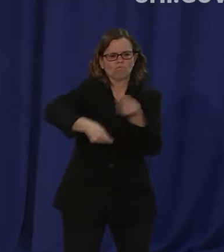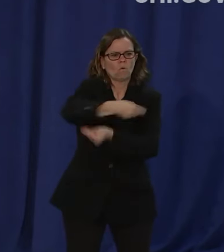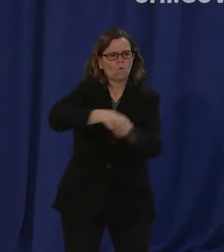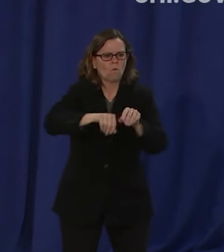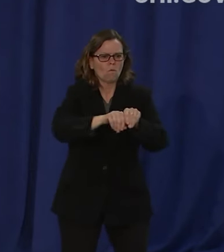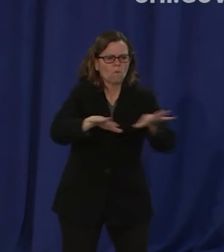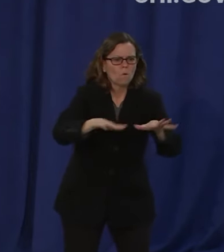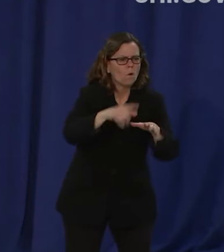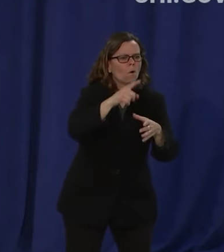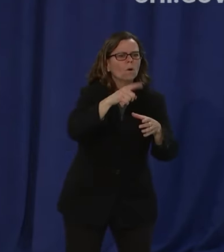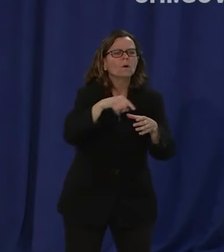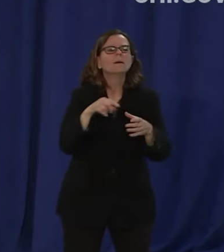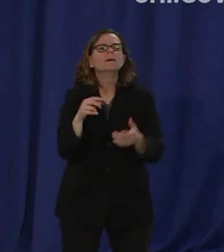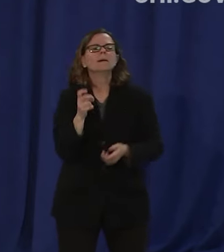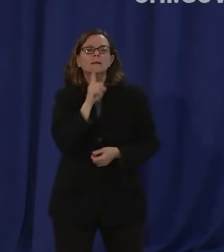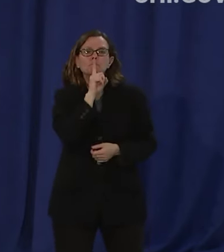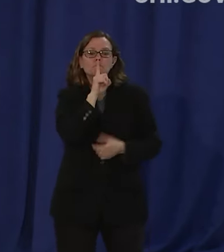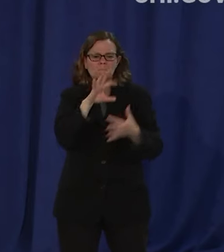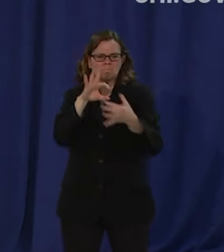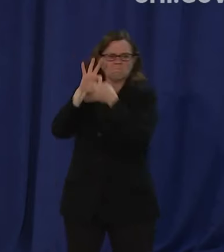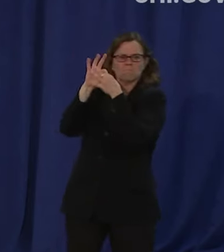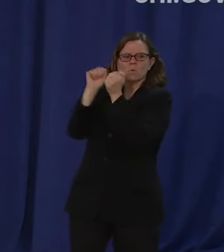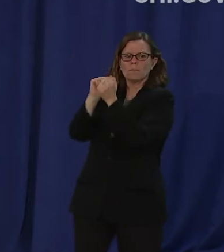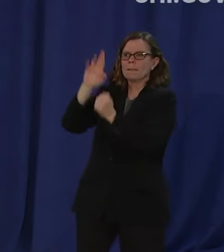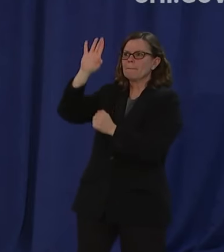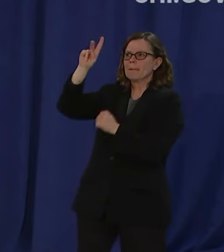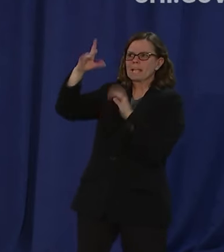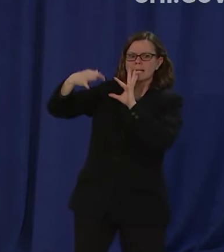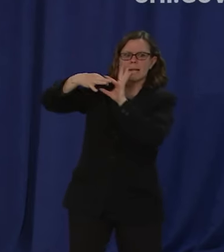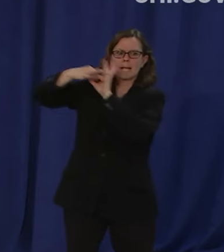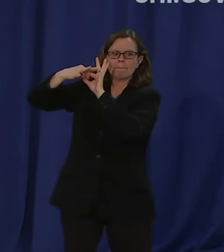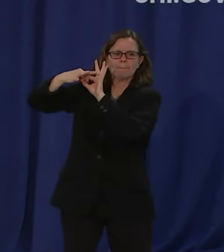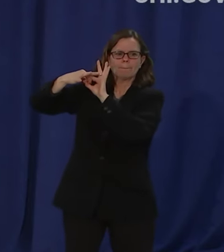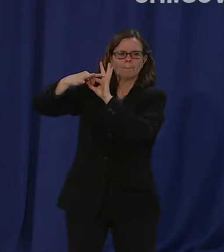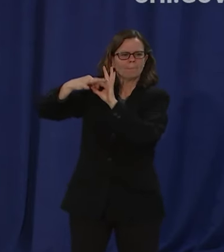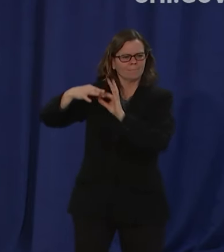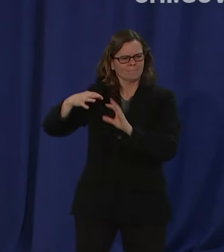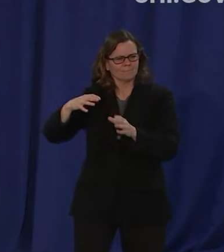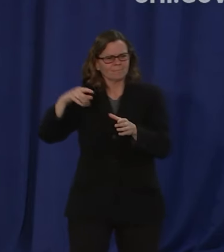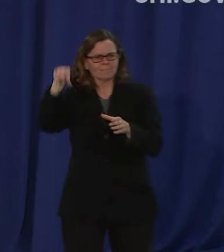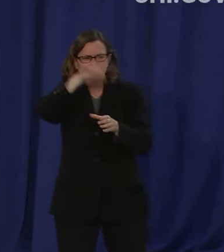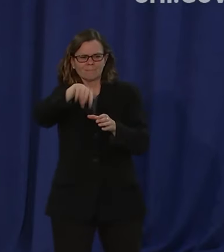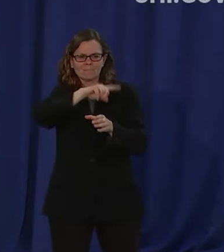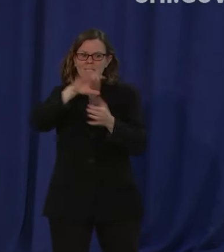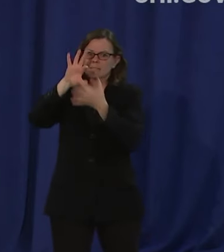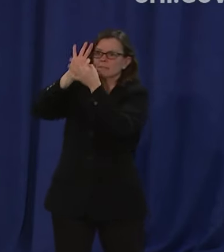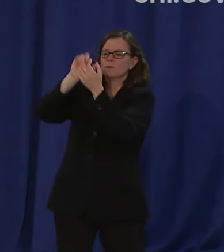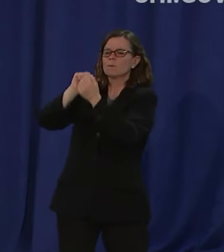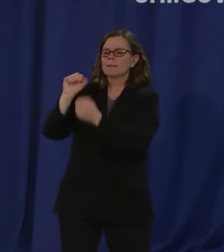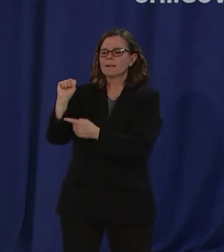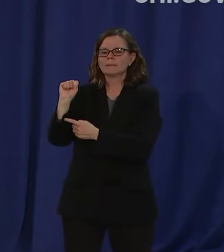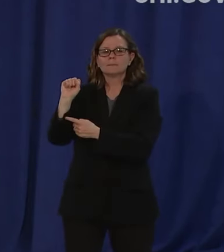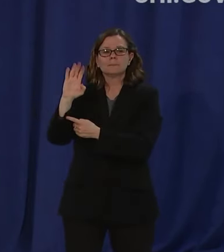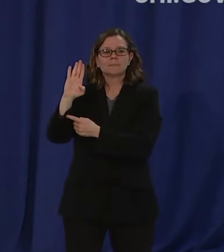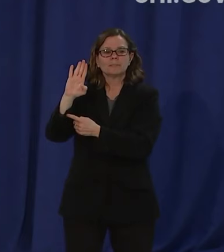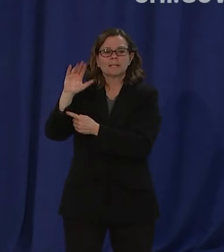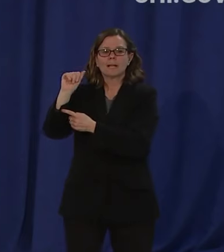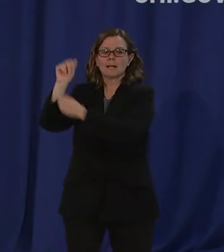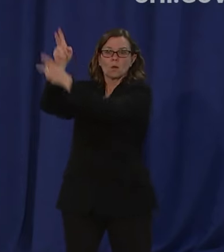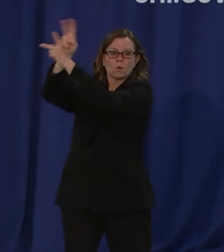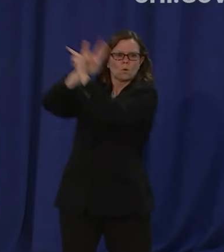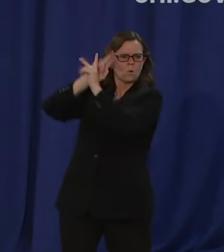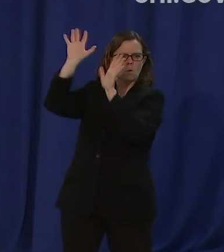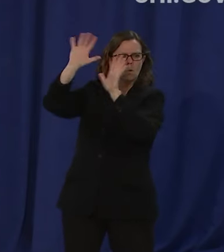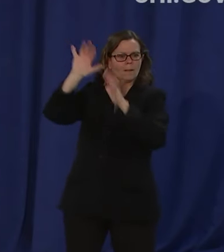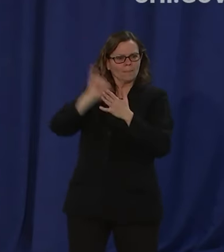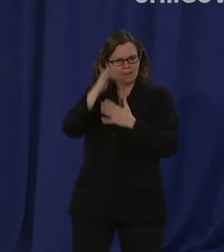you're not going to qualify for those sba loans so that's why our small business resiliency fund is so important and another